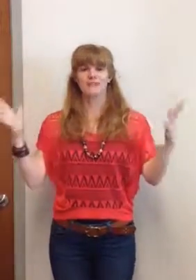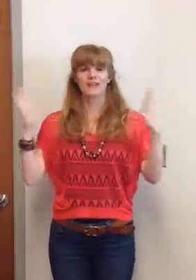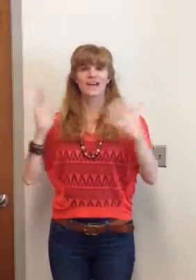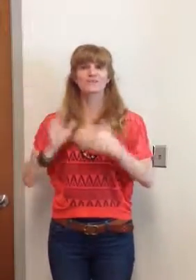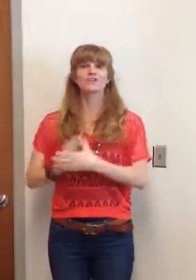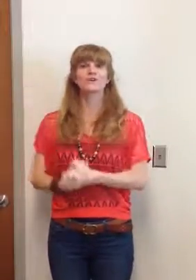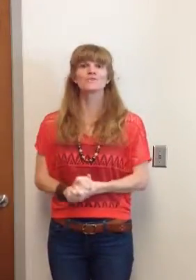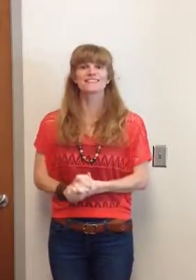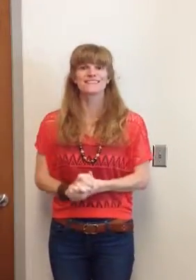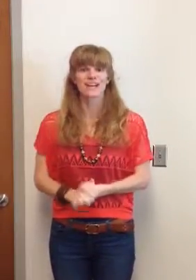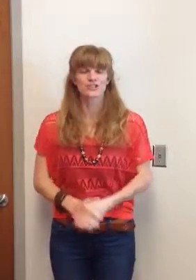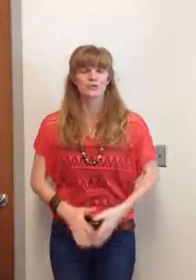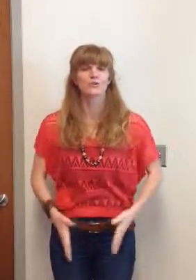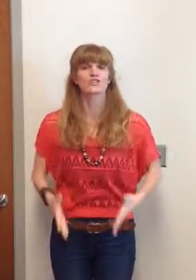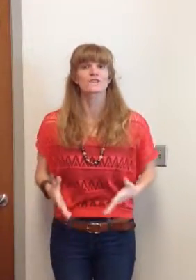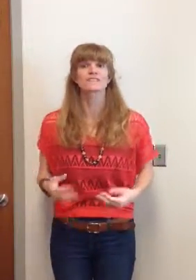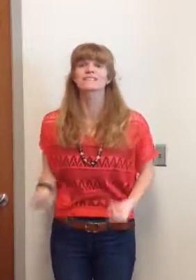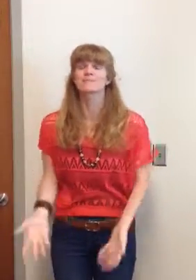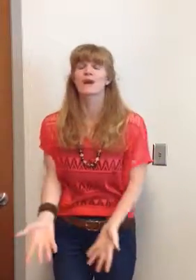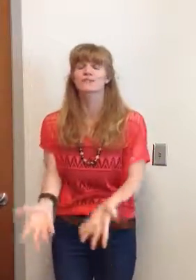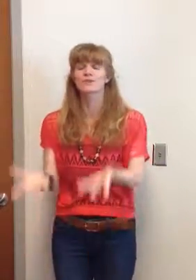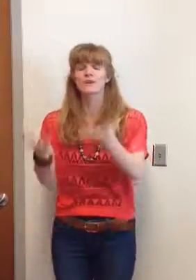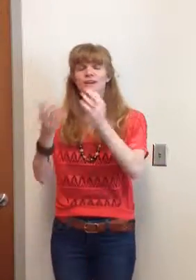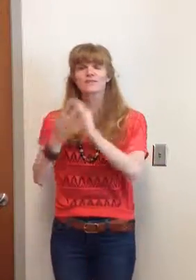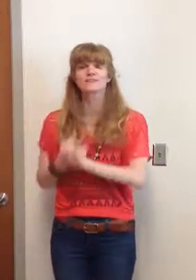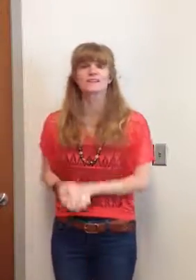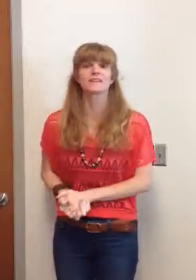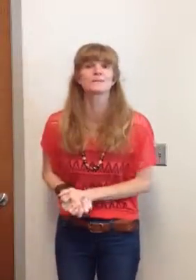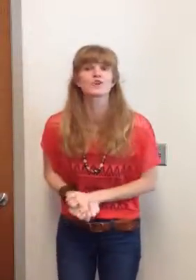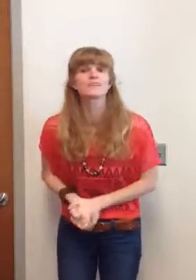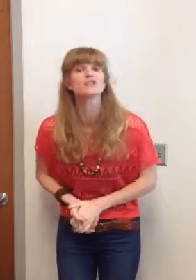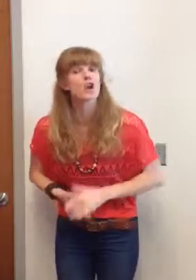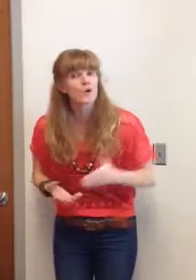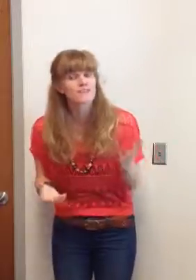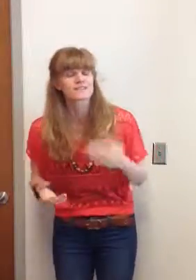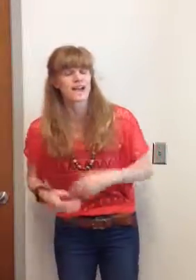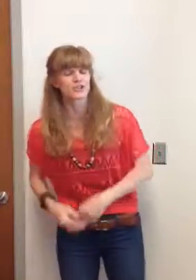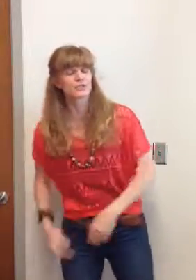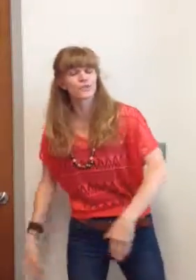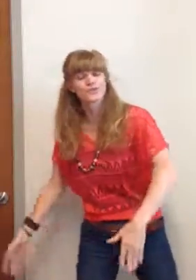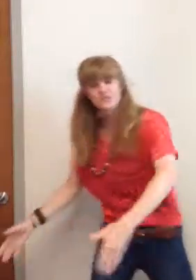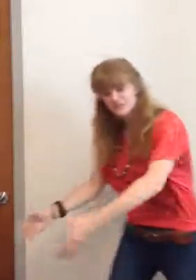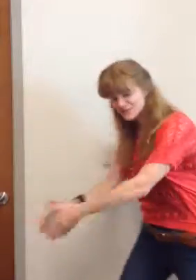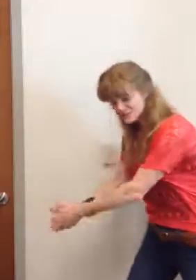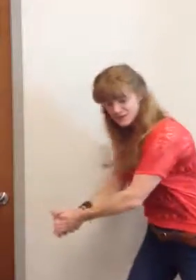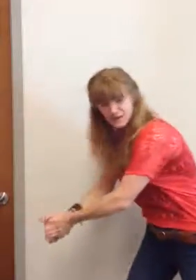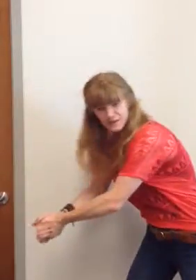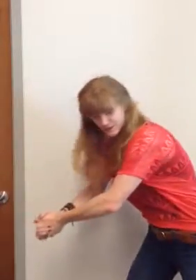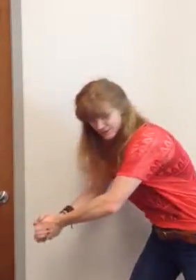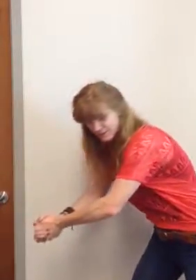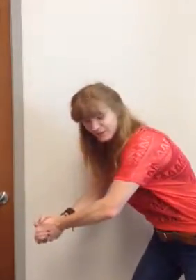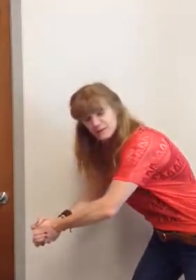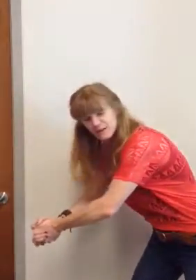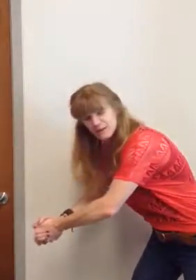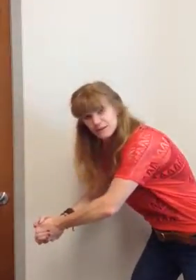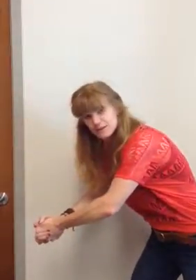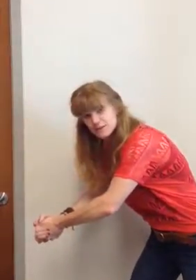So now that everyone knows the statue for justice, practice. We'll that to the end of the show. If you know a statue for justice, we'll that like this.